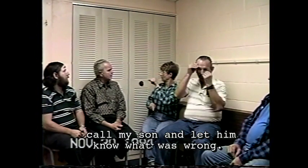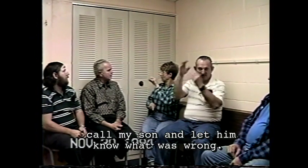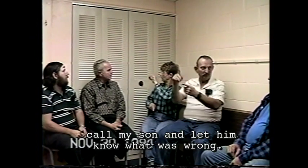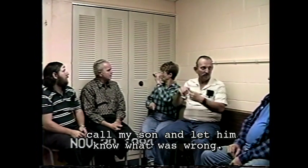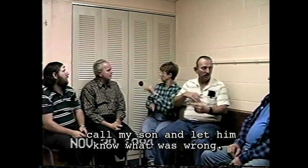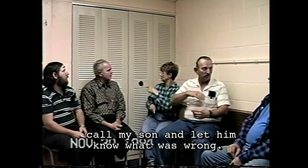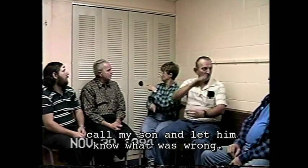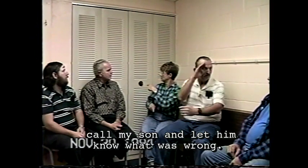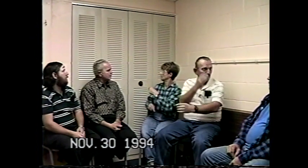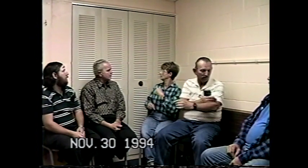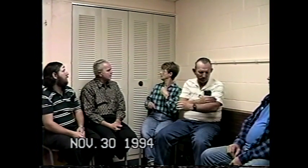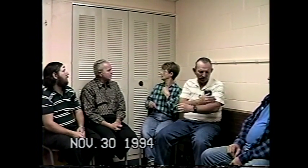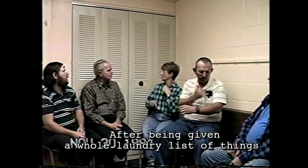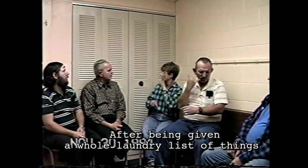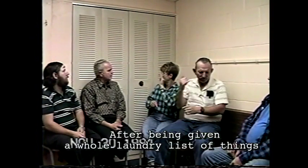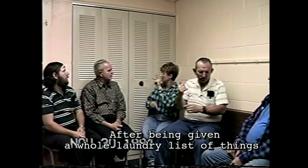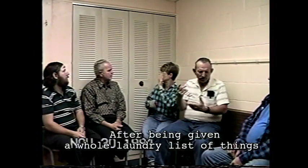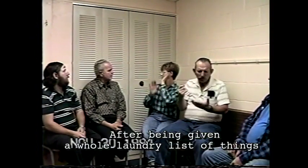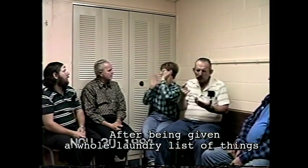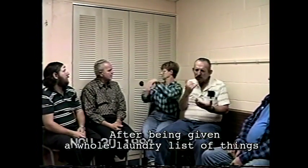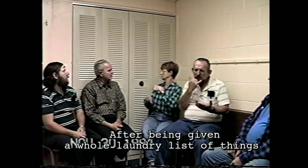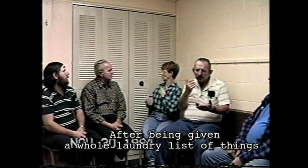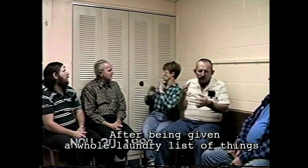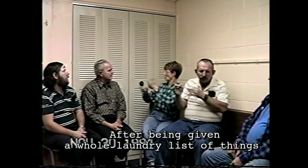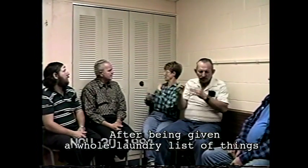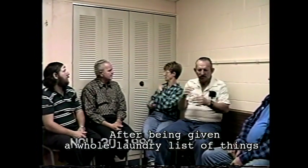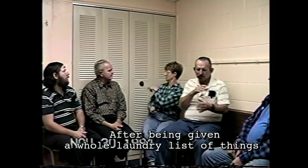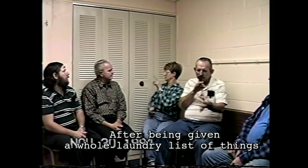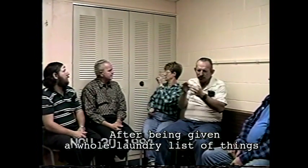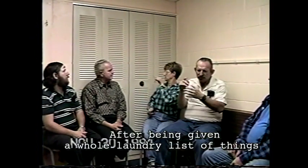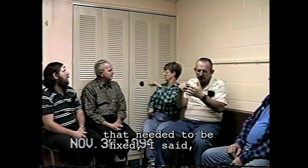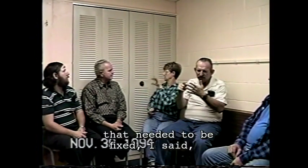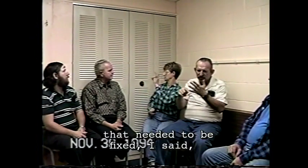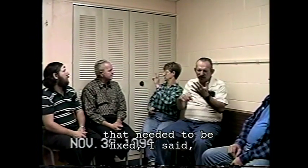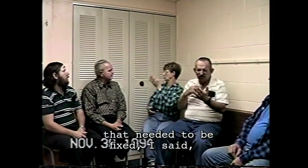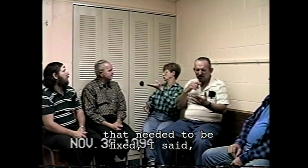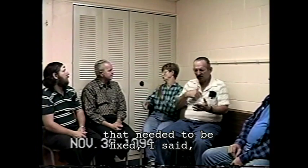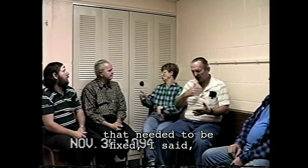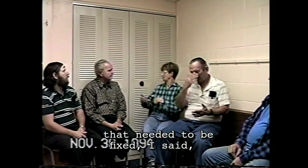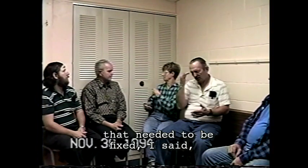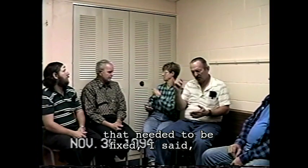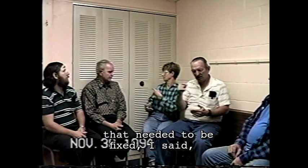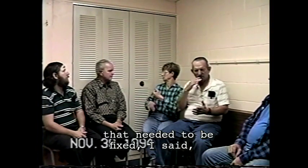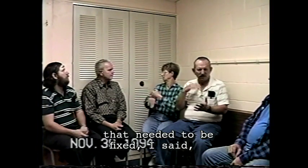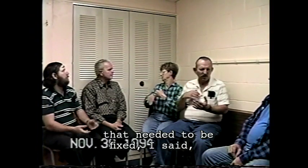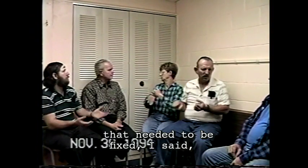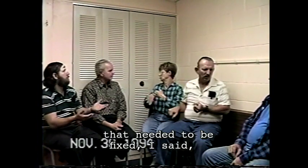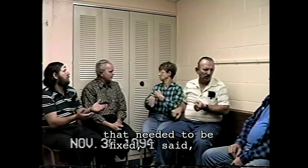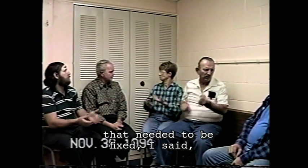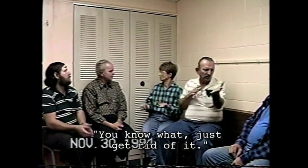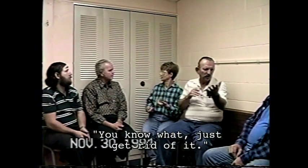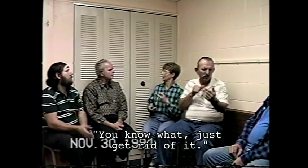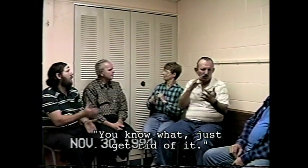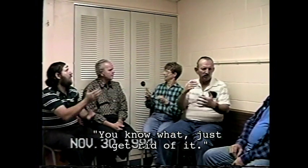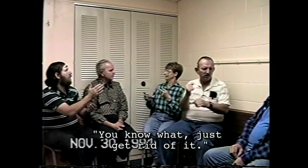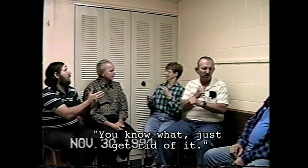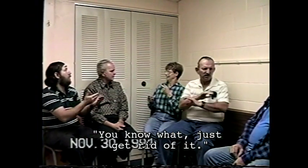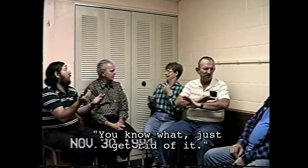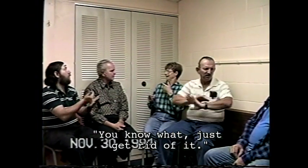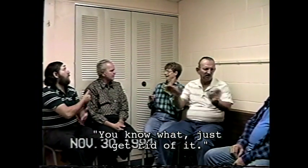know what was wrong. After being given a whole laundry list of things that needed to be fixed, I said, you know what? Just get rid of it.